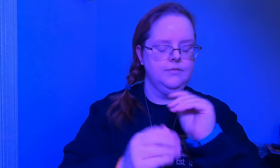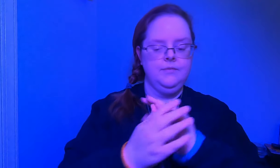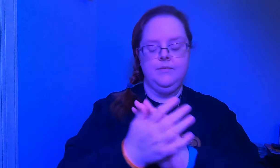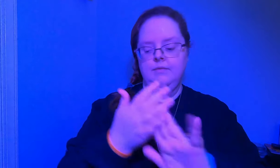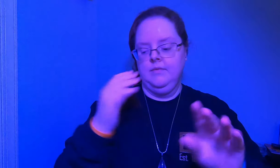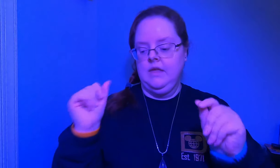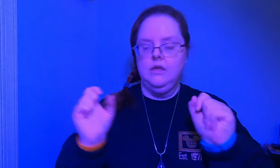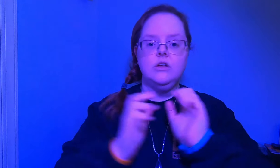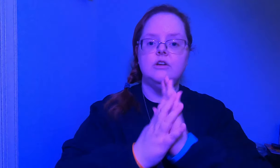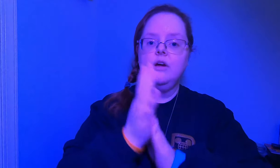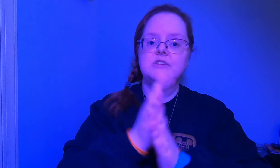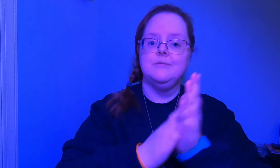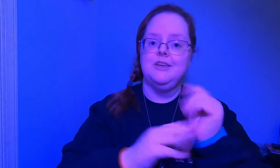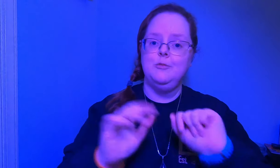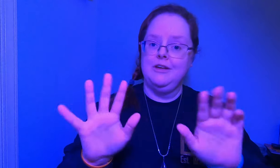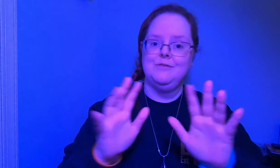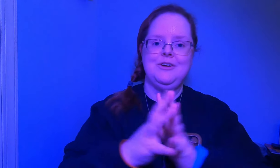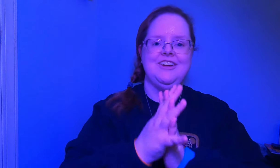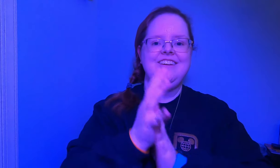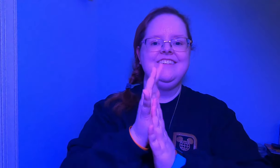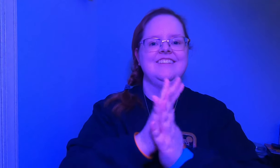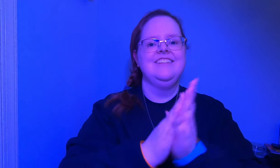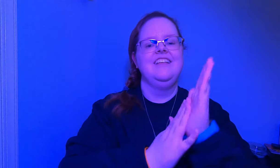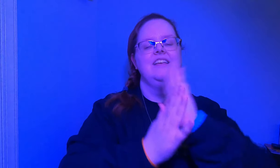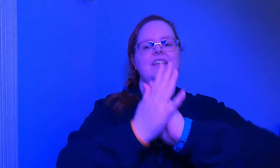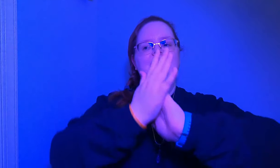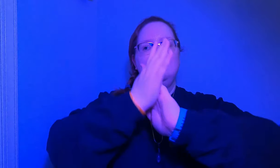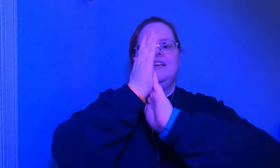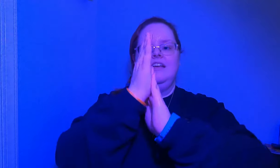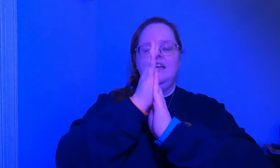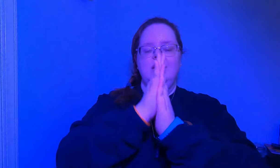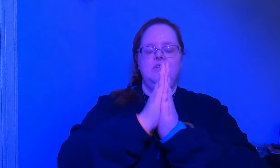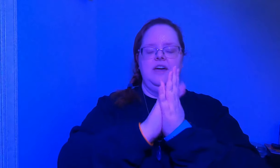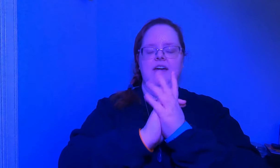i dropped something but we're good okay